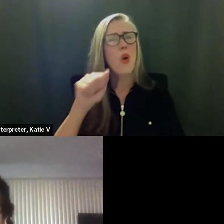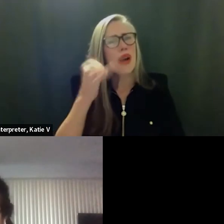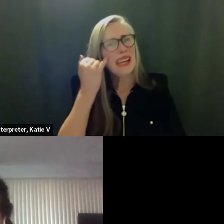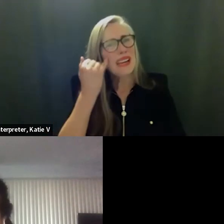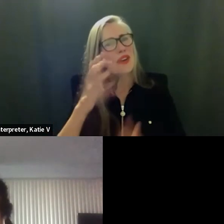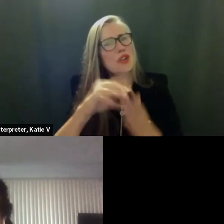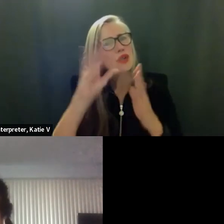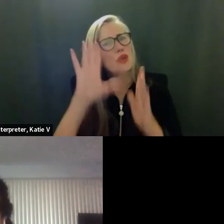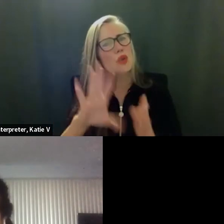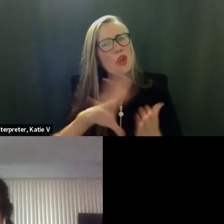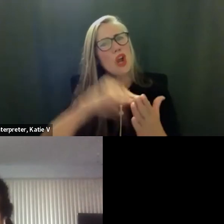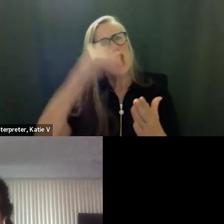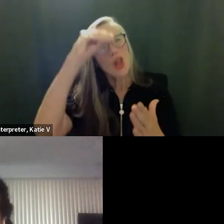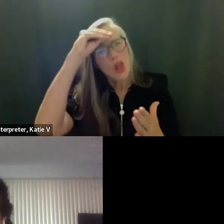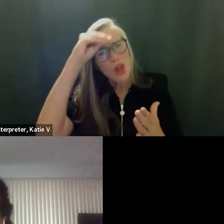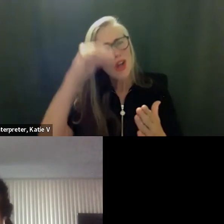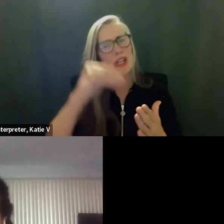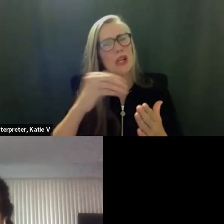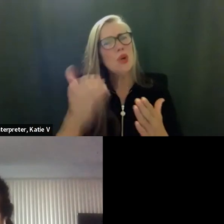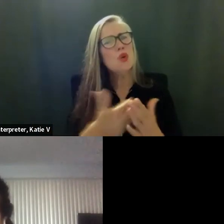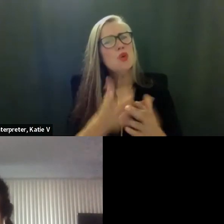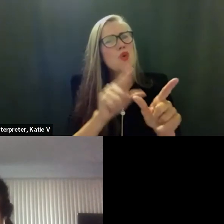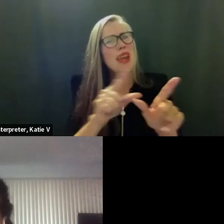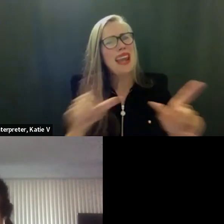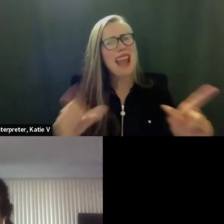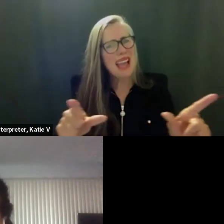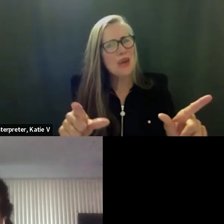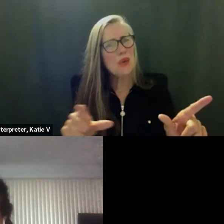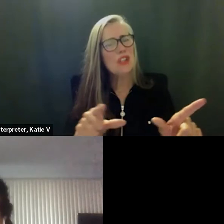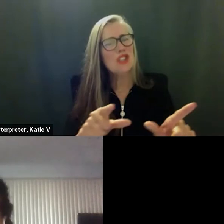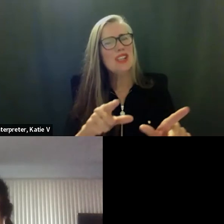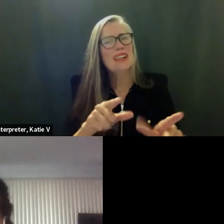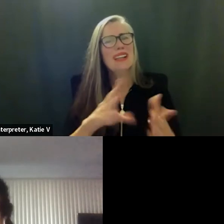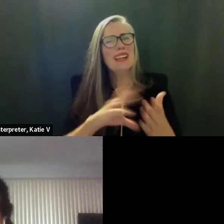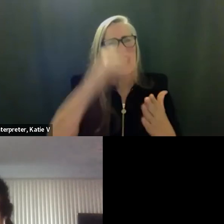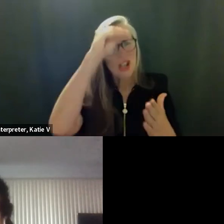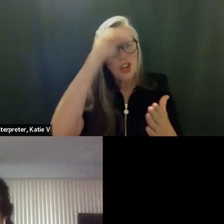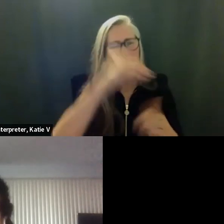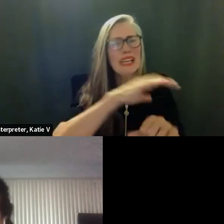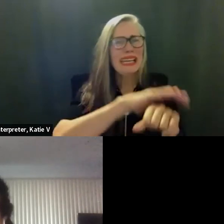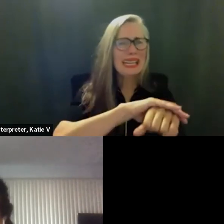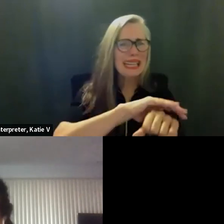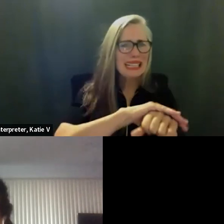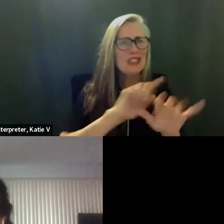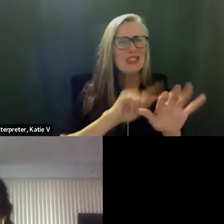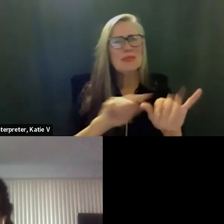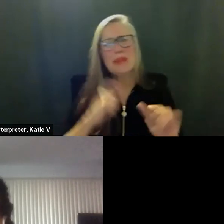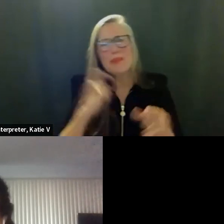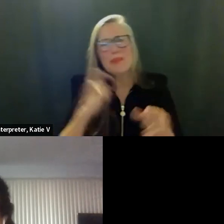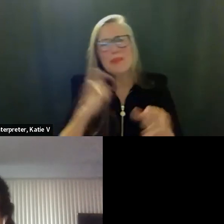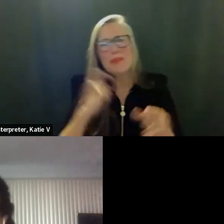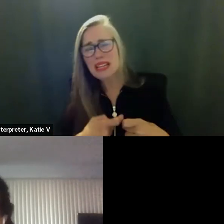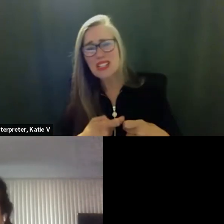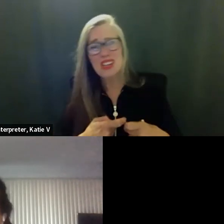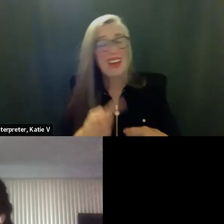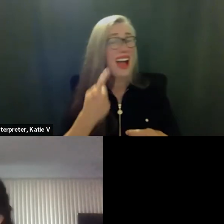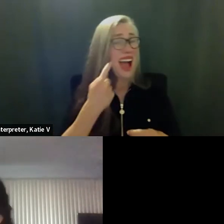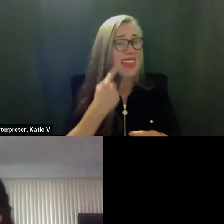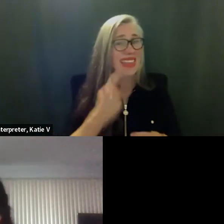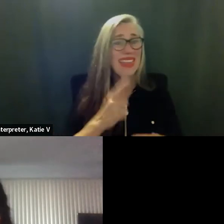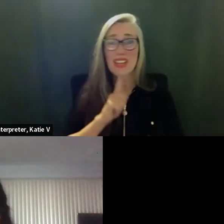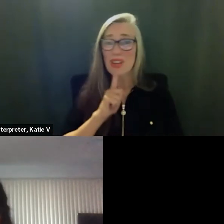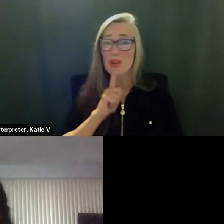um is missing just a tiny opportunity in making it more transparent which is like uh when i have my own business i